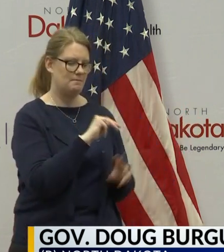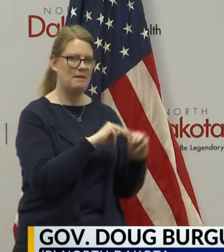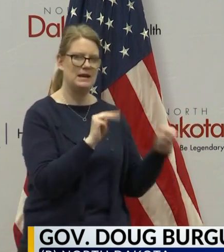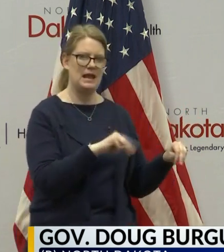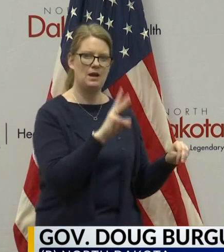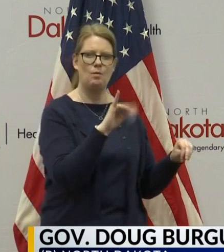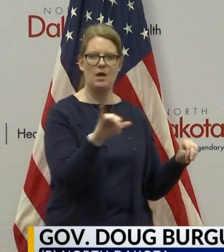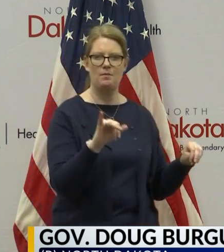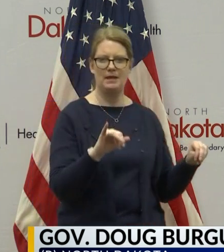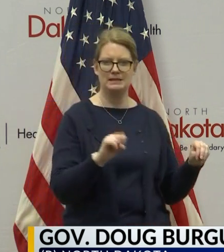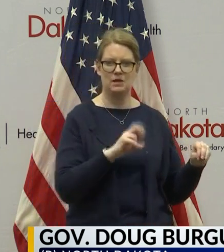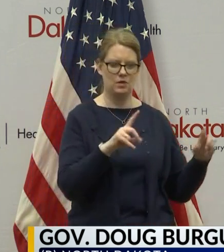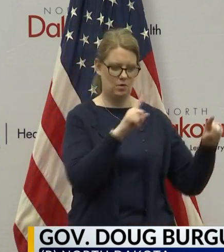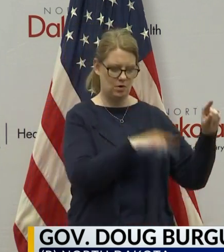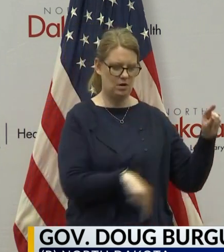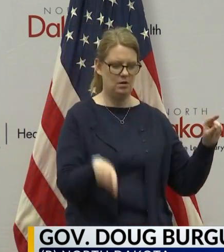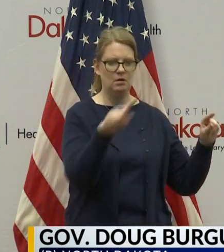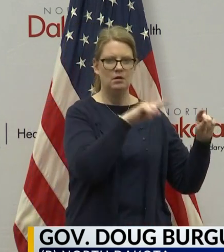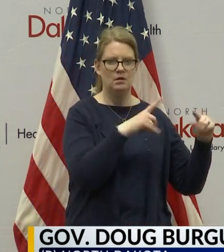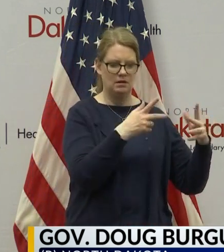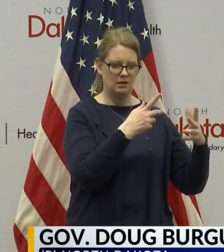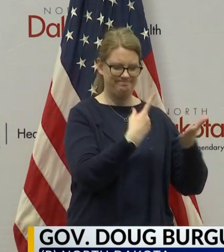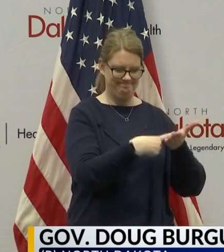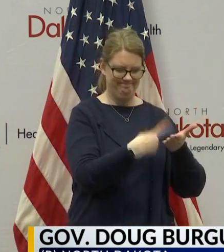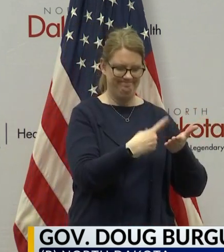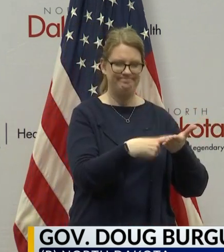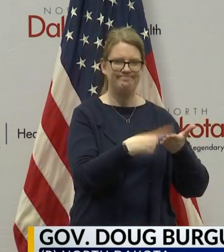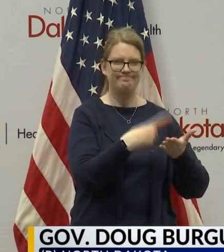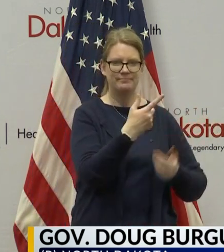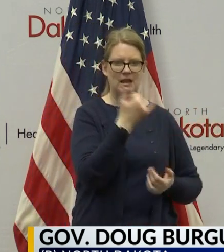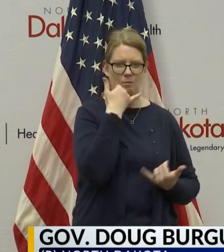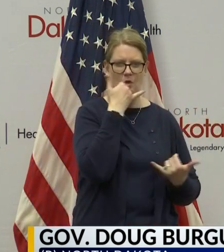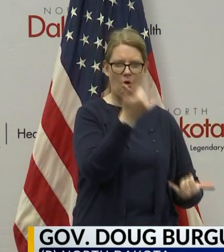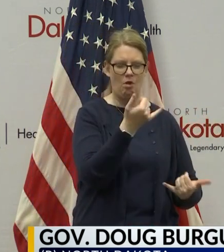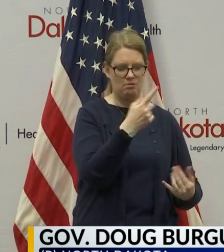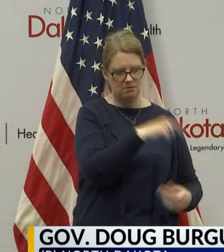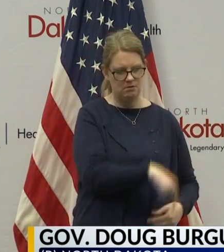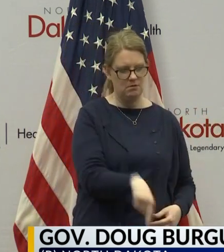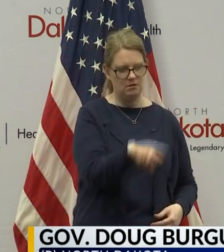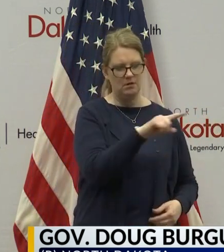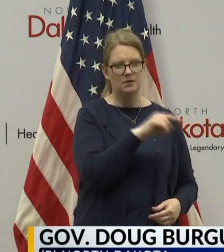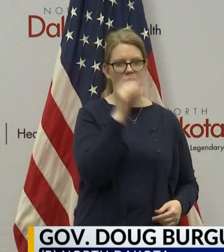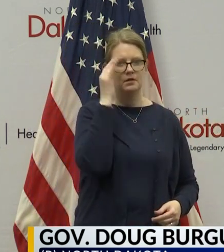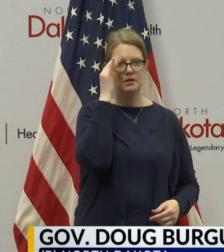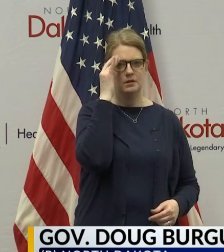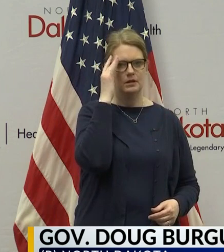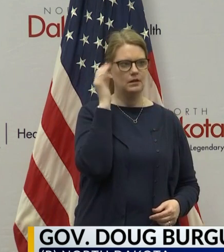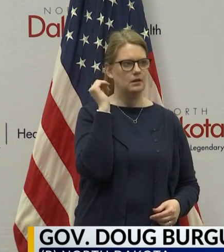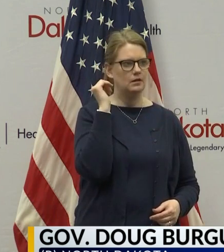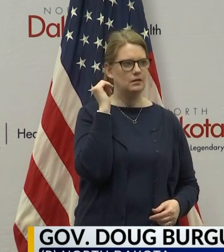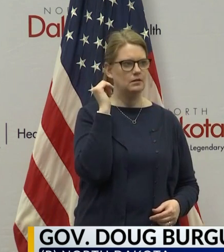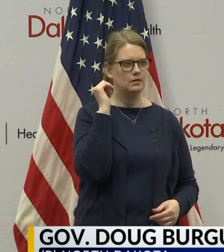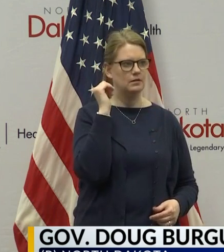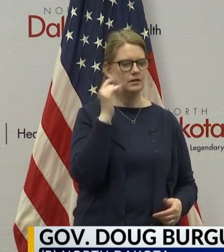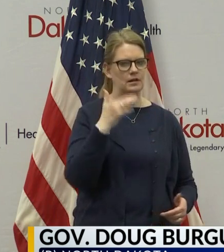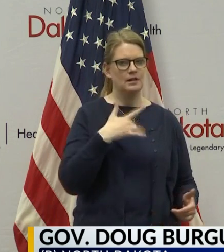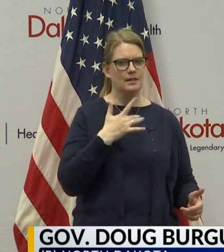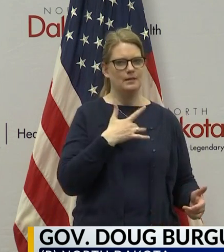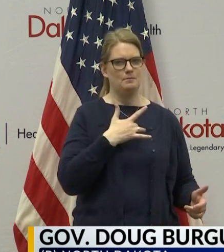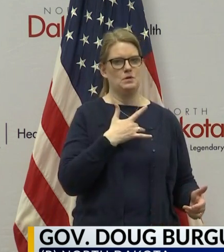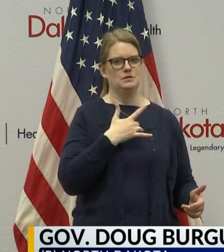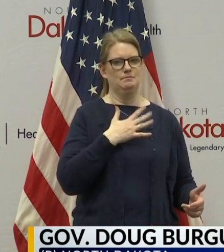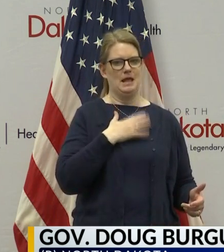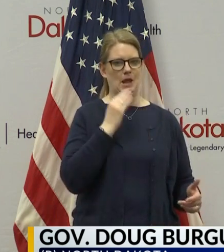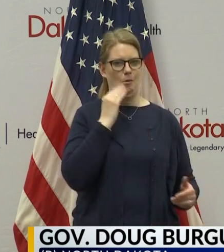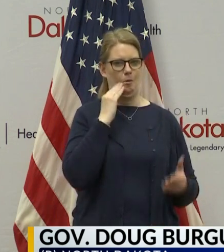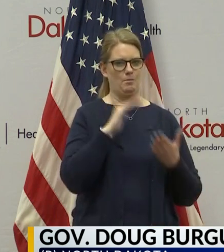call. And we agreed. Again, I want to say like – I get a little emotional. think about my